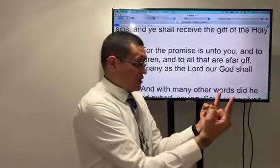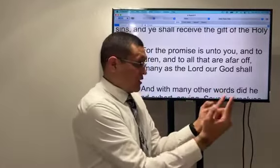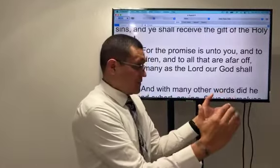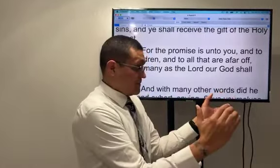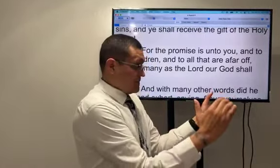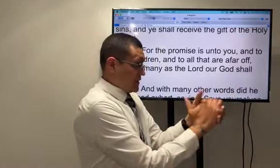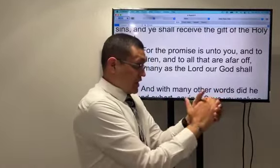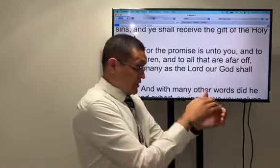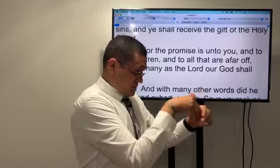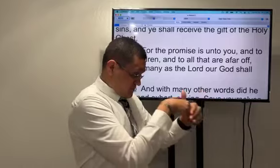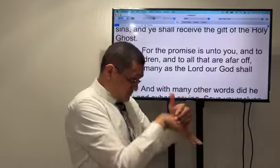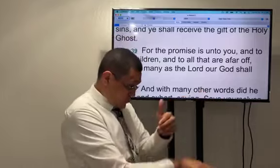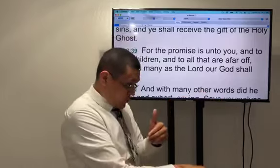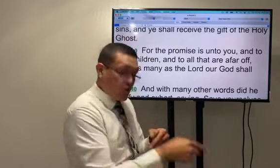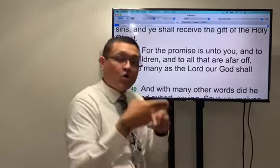could be Gentile